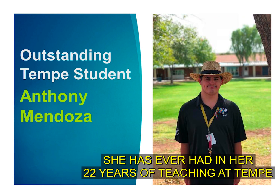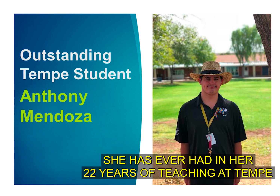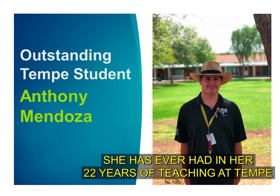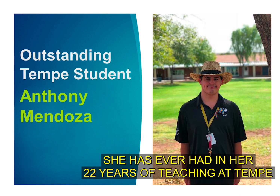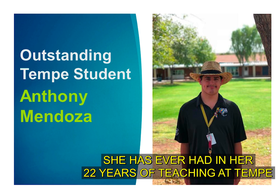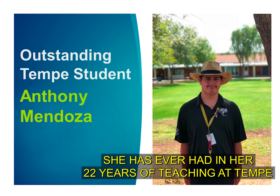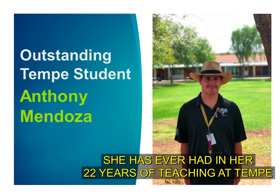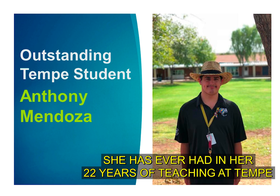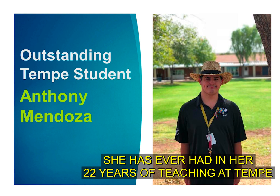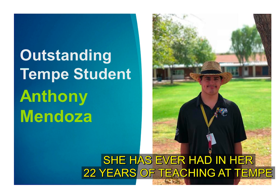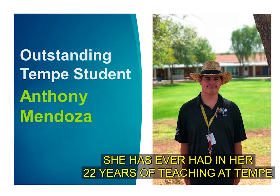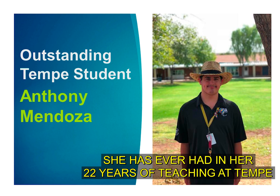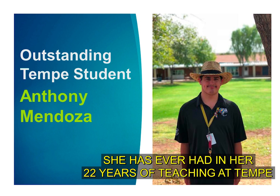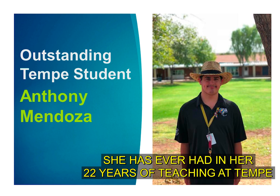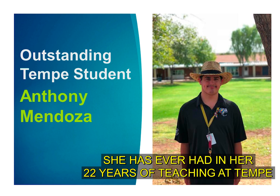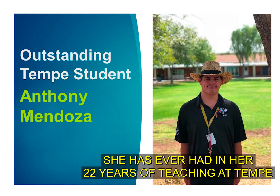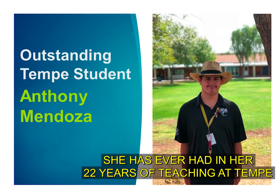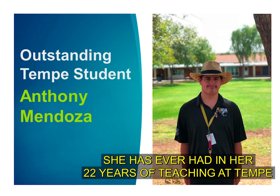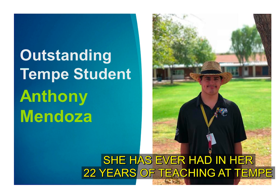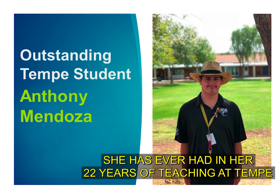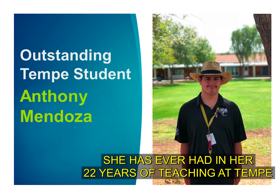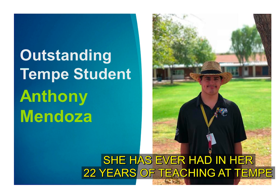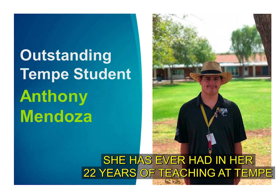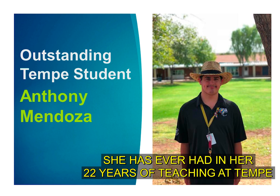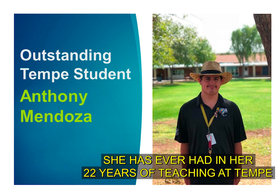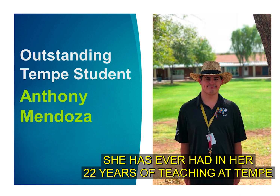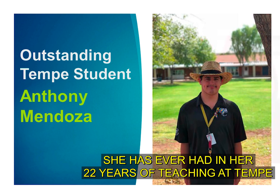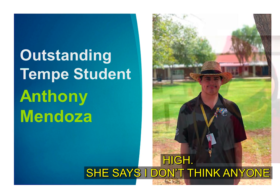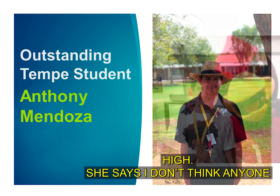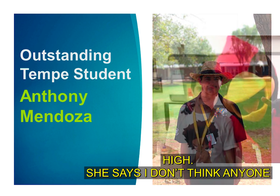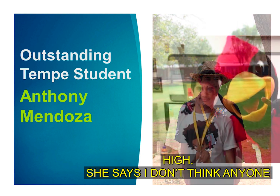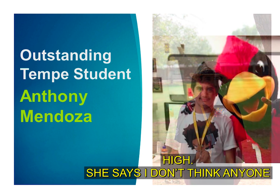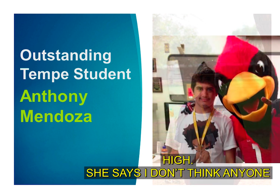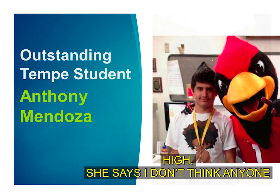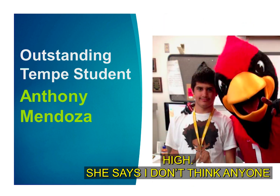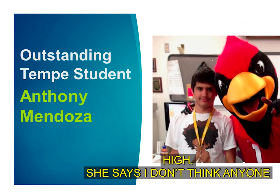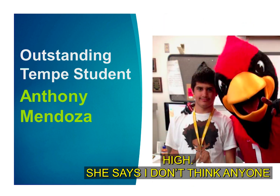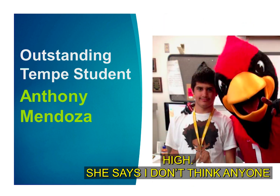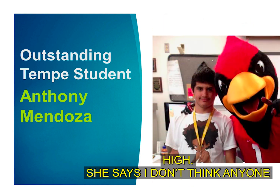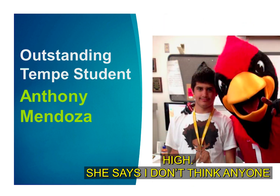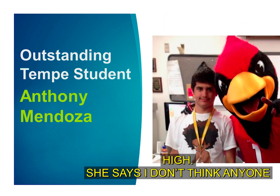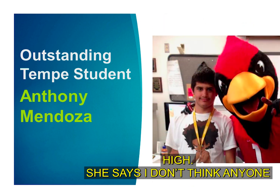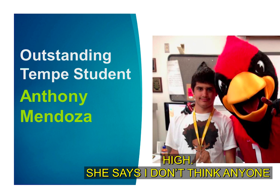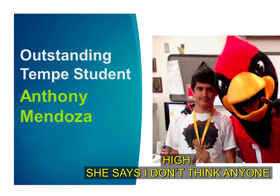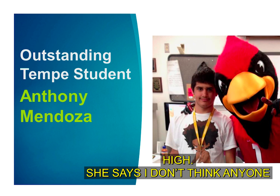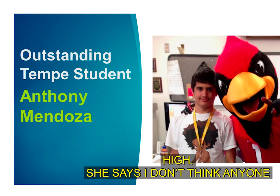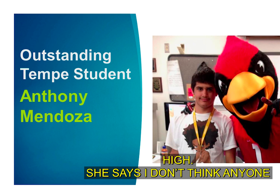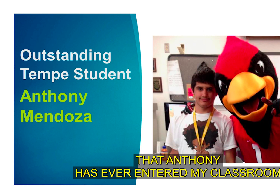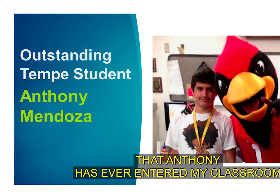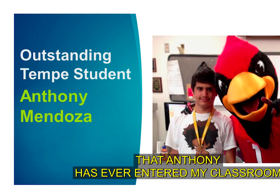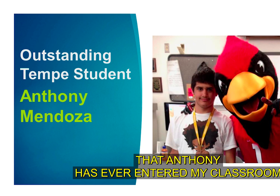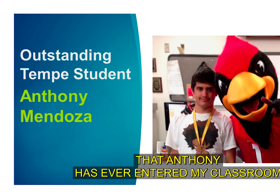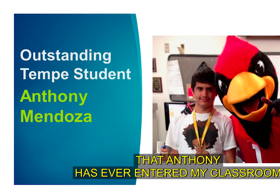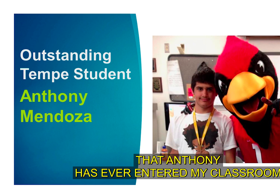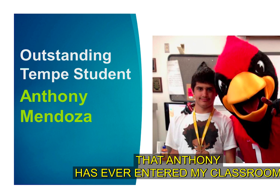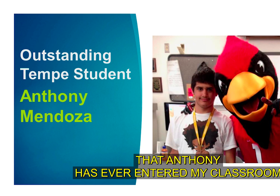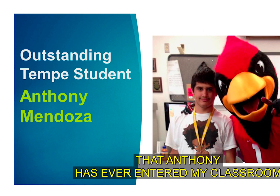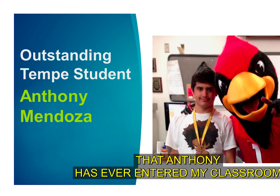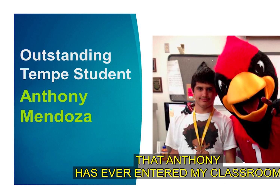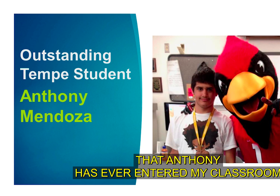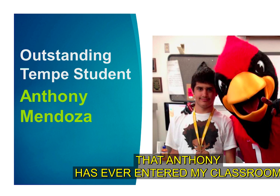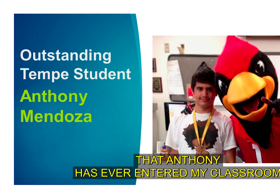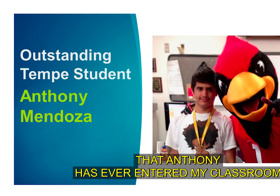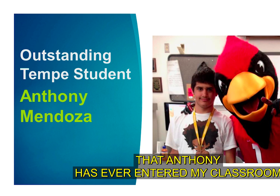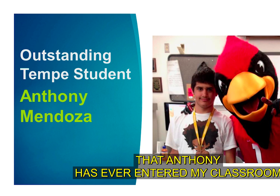had in her that she's ever had in her 22 years of teaching at tempe high she says i don't think anyone that anthony has